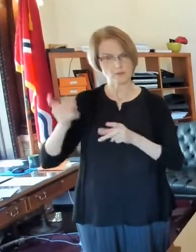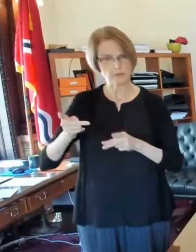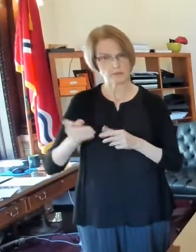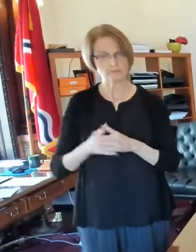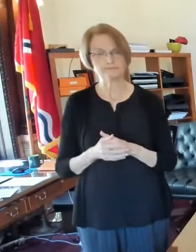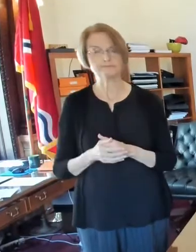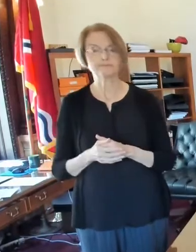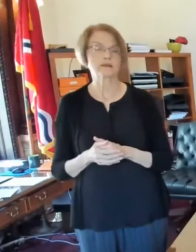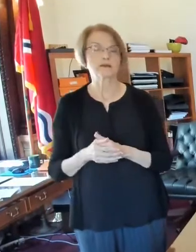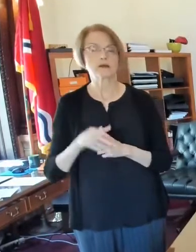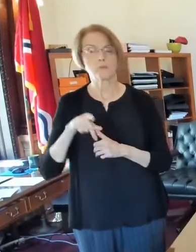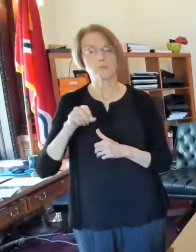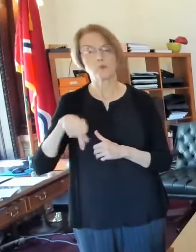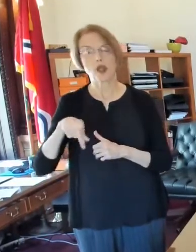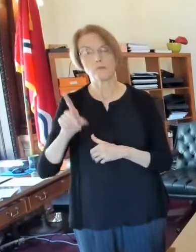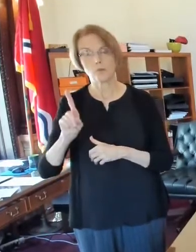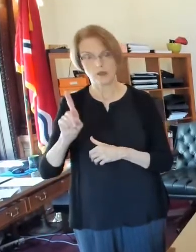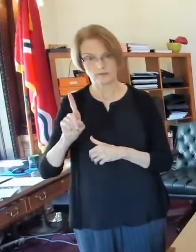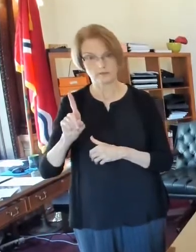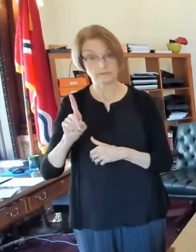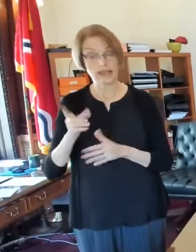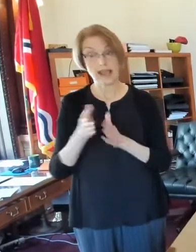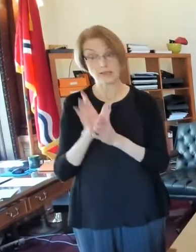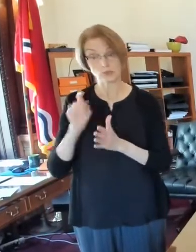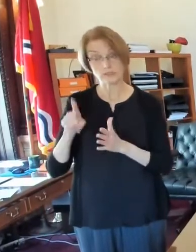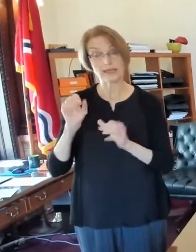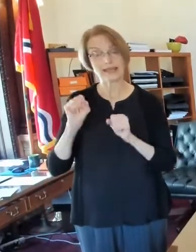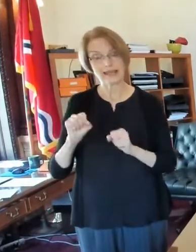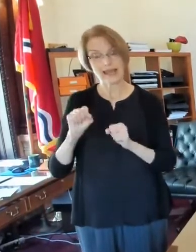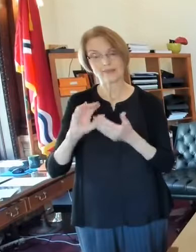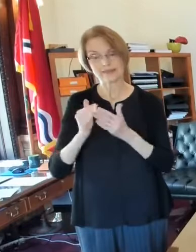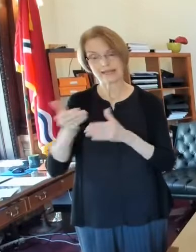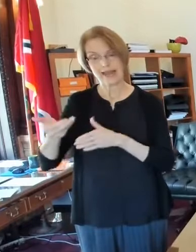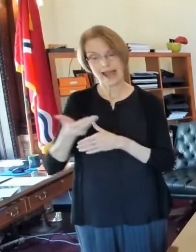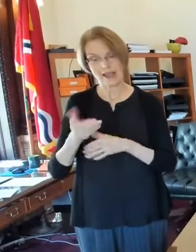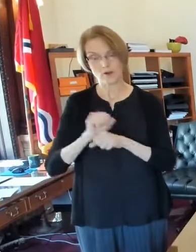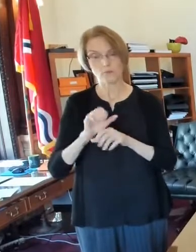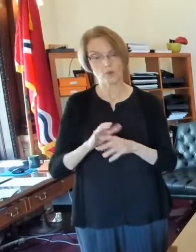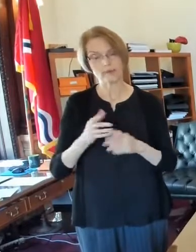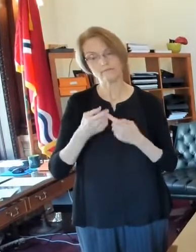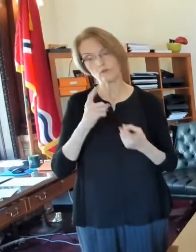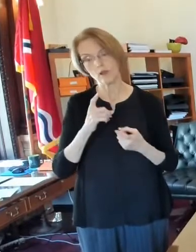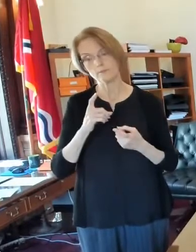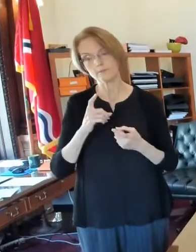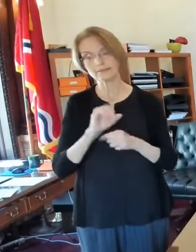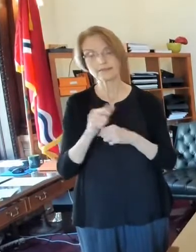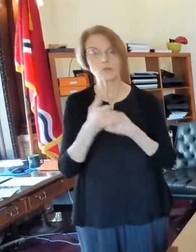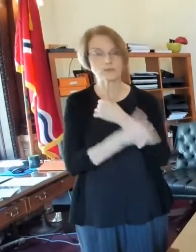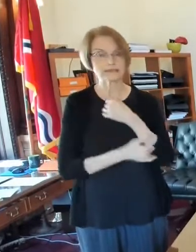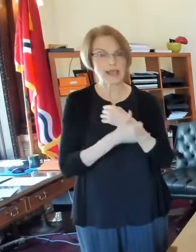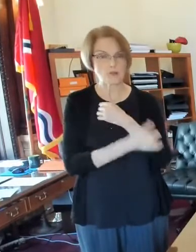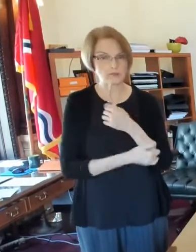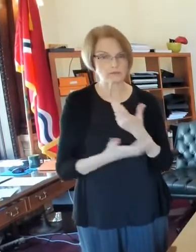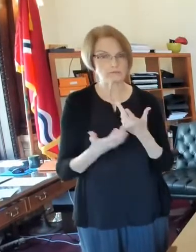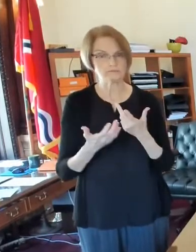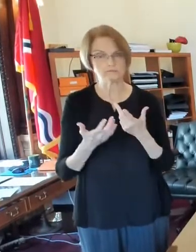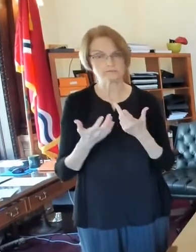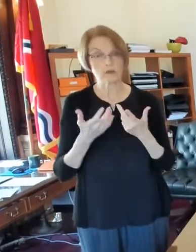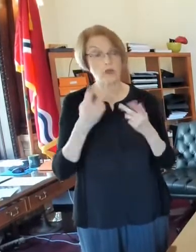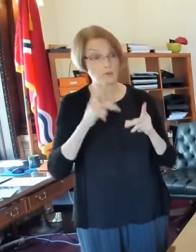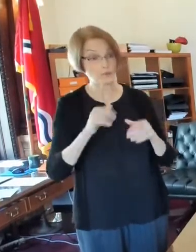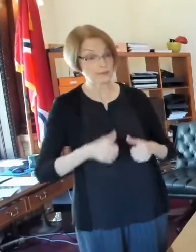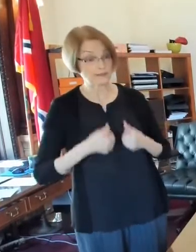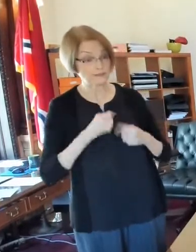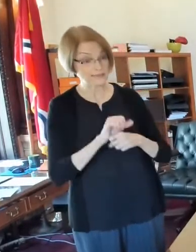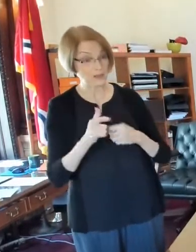a question that says, can the city hire an employee from, say, St. Louis County? Someone who lives in St. Louis